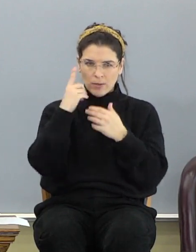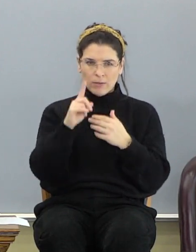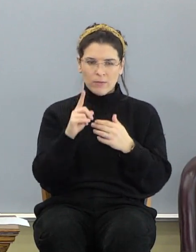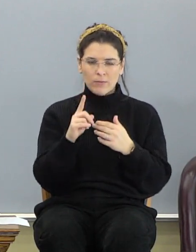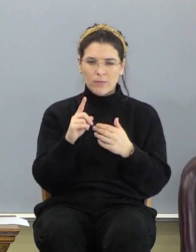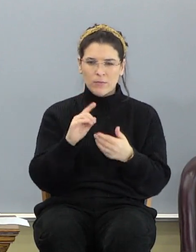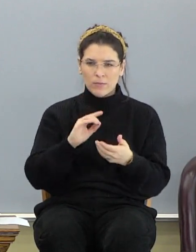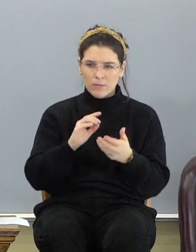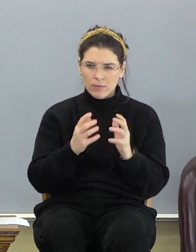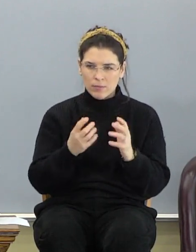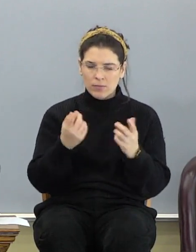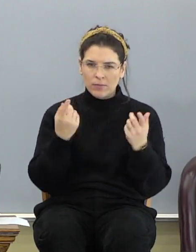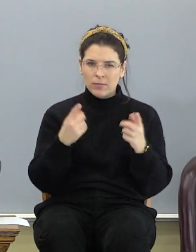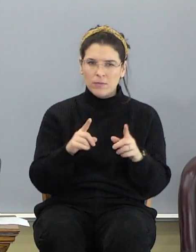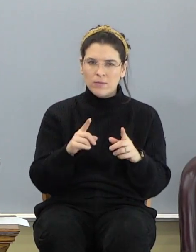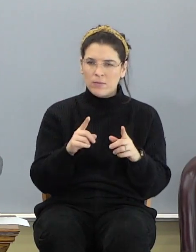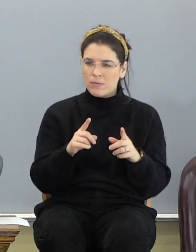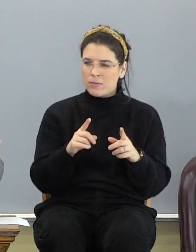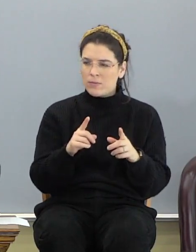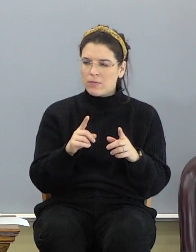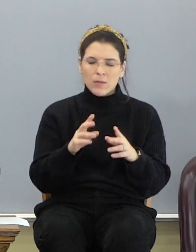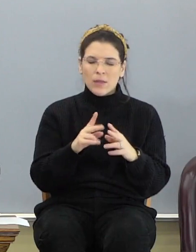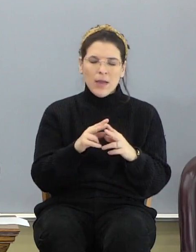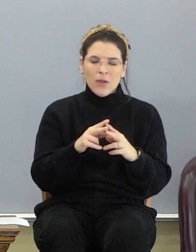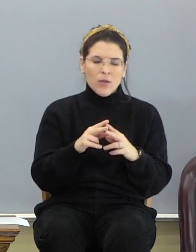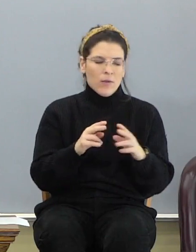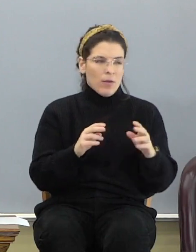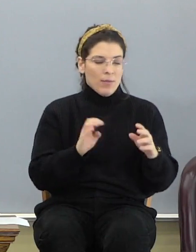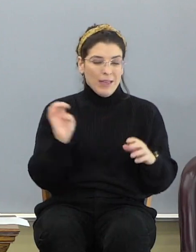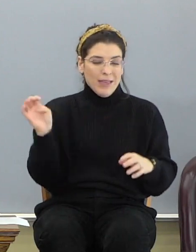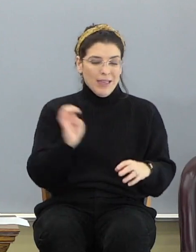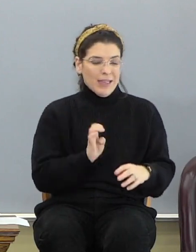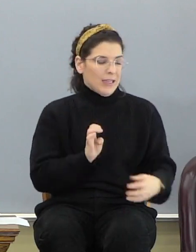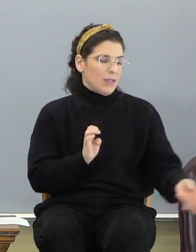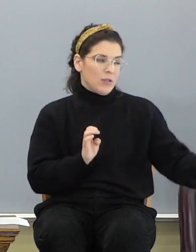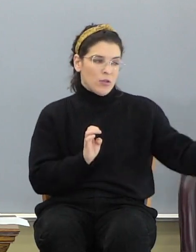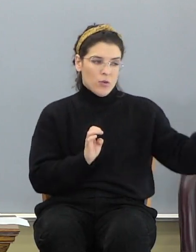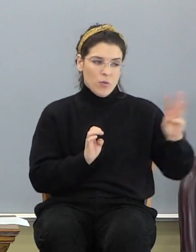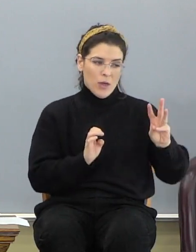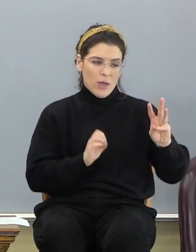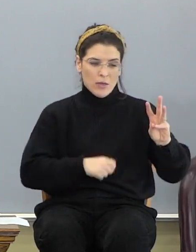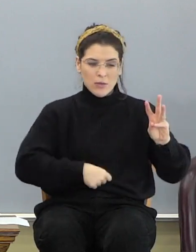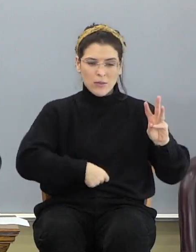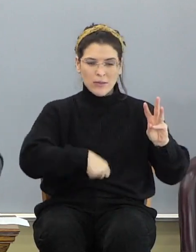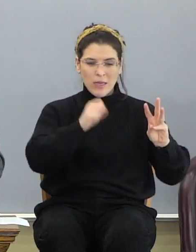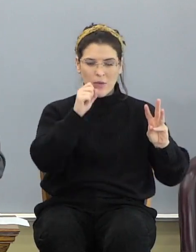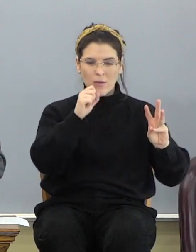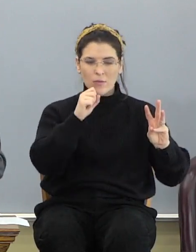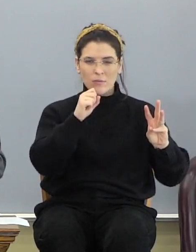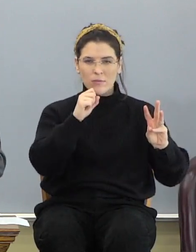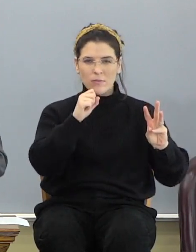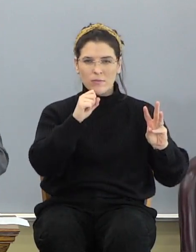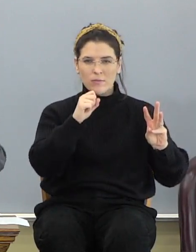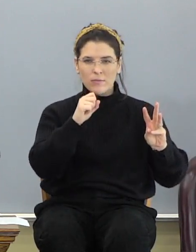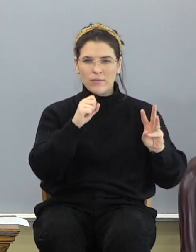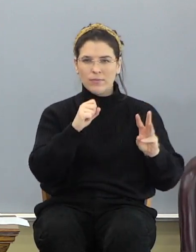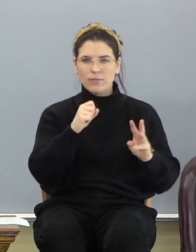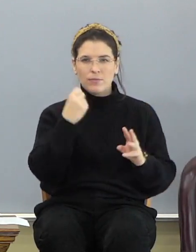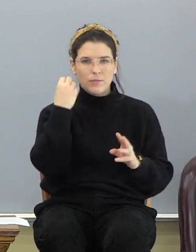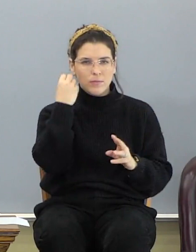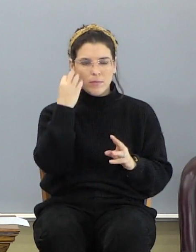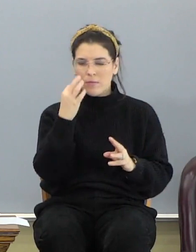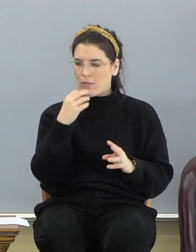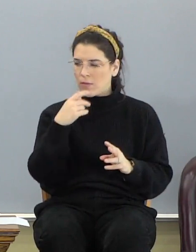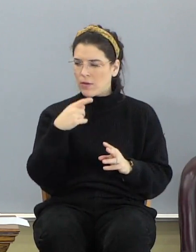cometh from the east, neither from the east, nor from the west, nor from the south. Well, if promotion